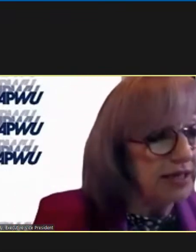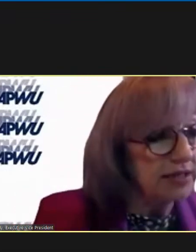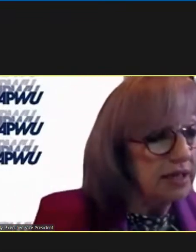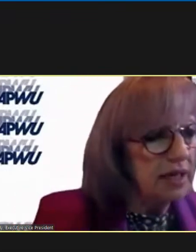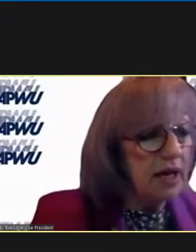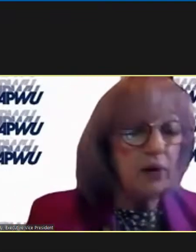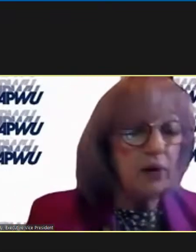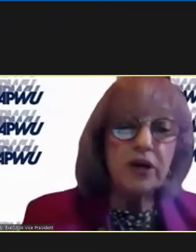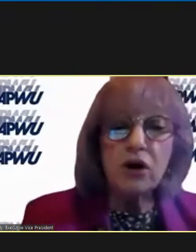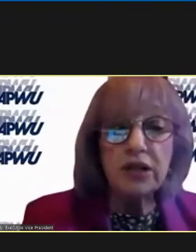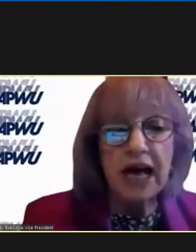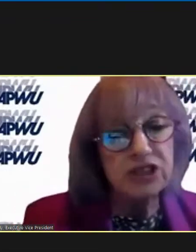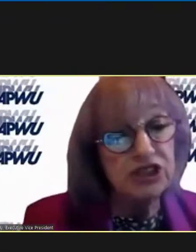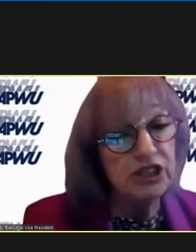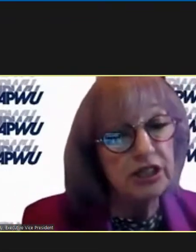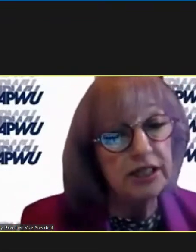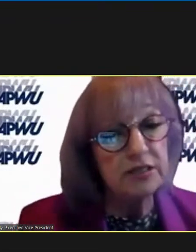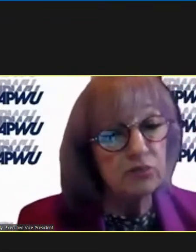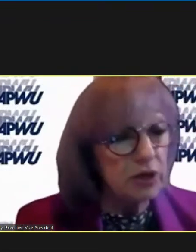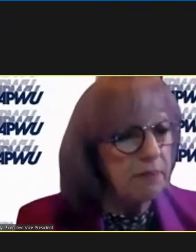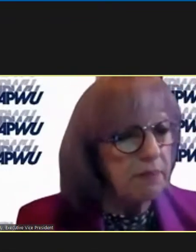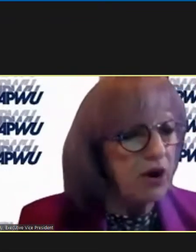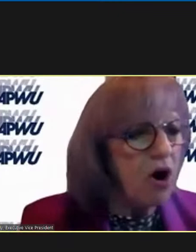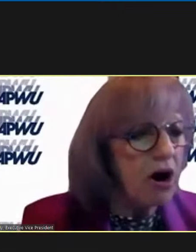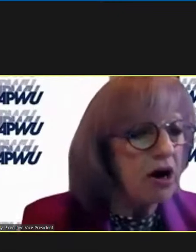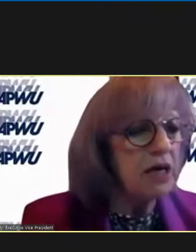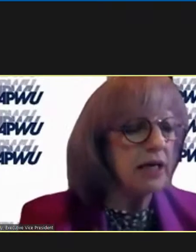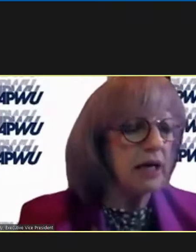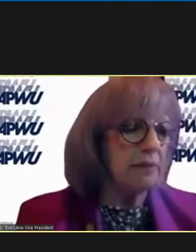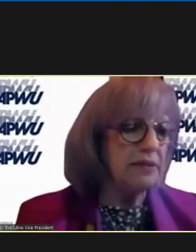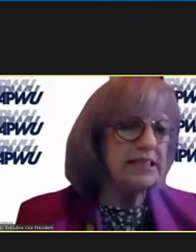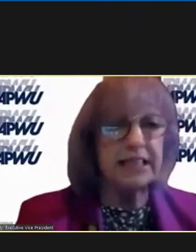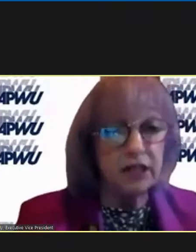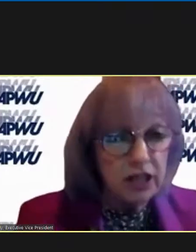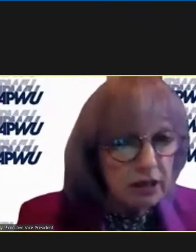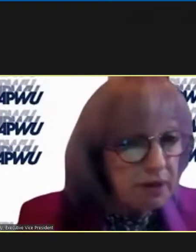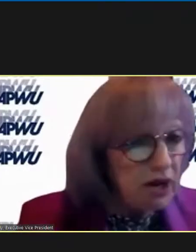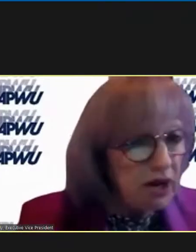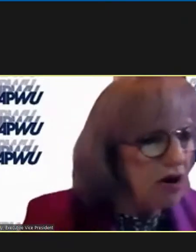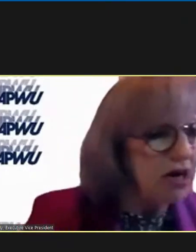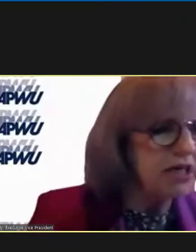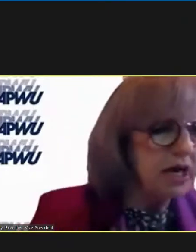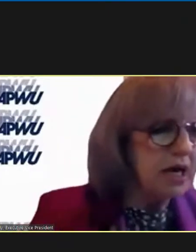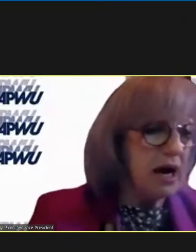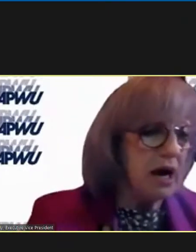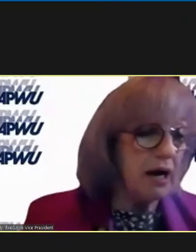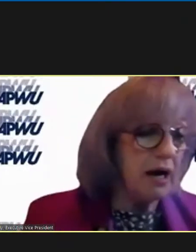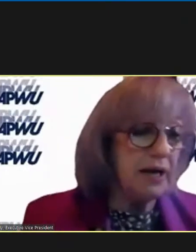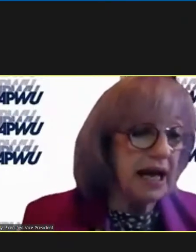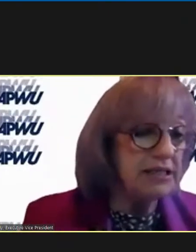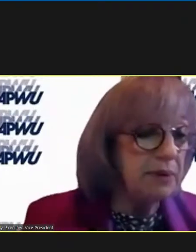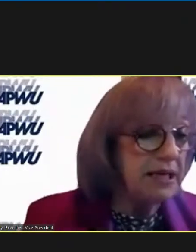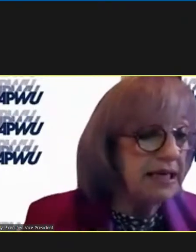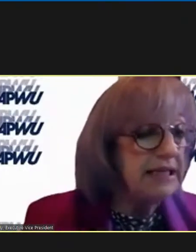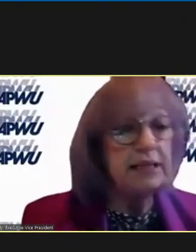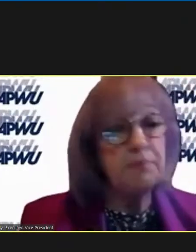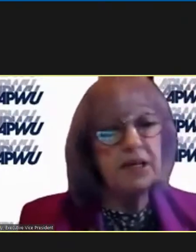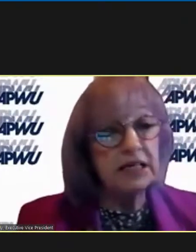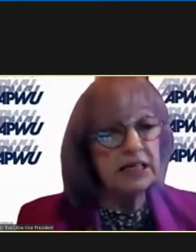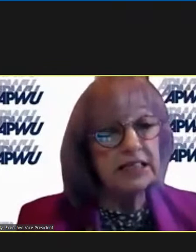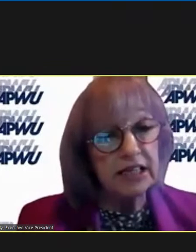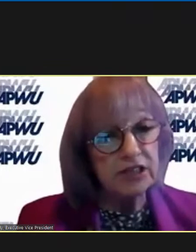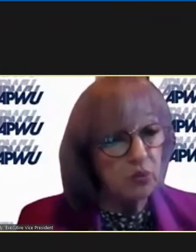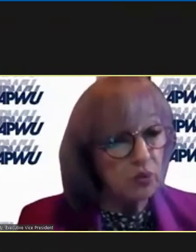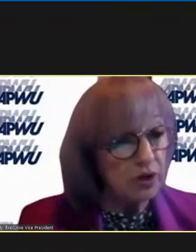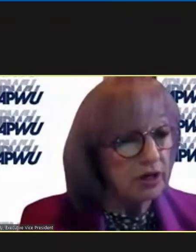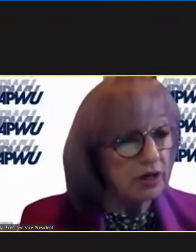the contract we know last year has really been hard um still a little bit hard um it hasn't been easy